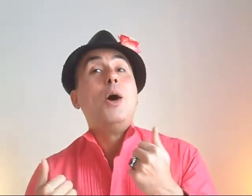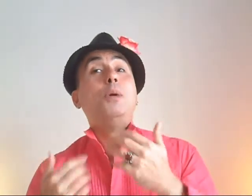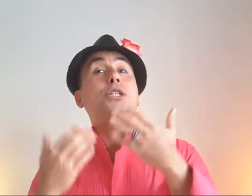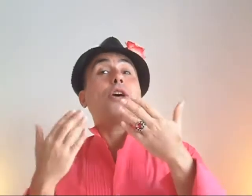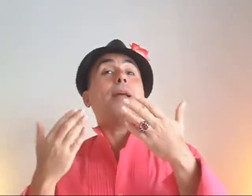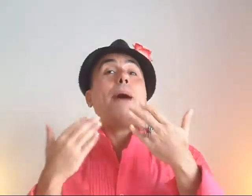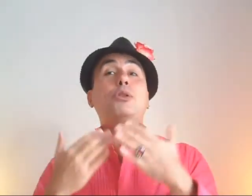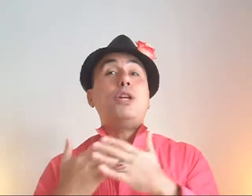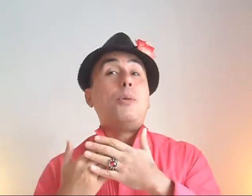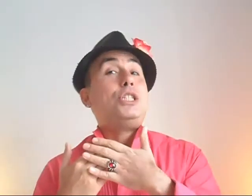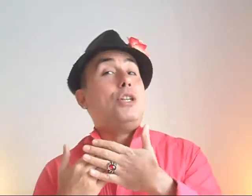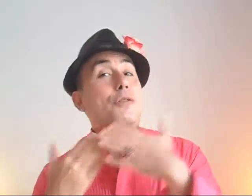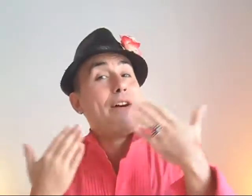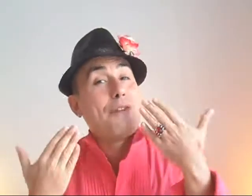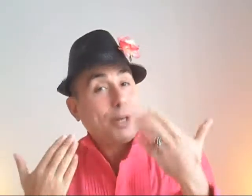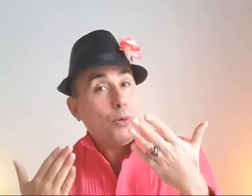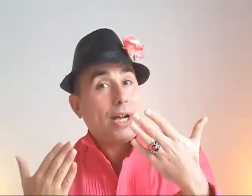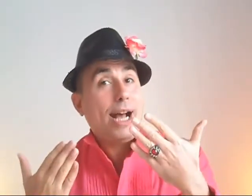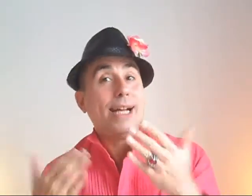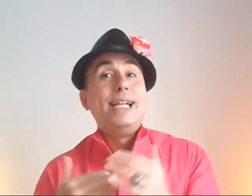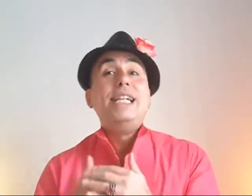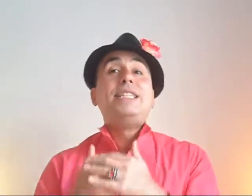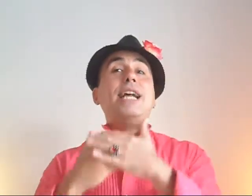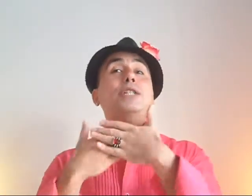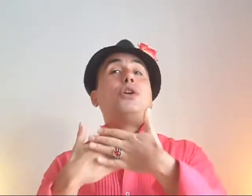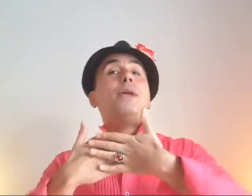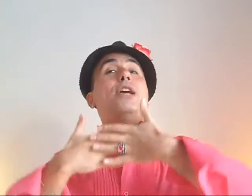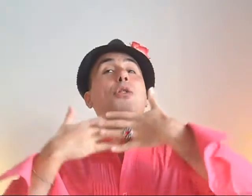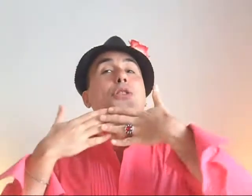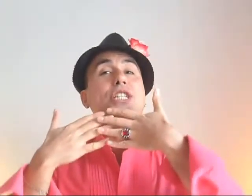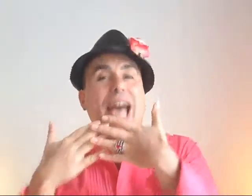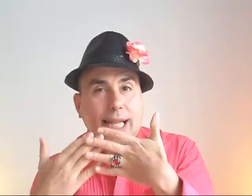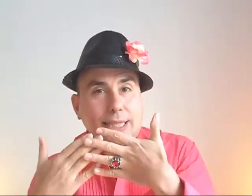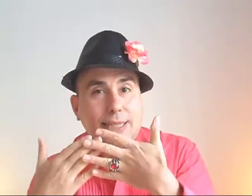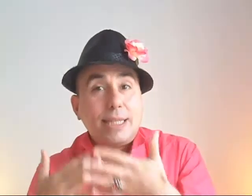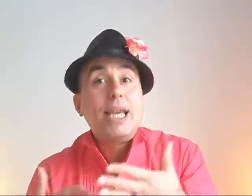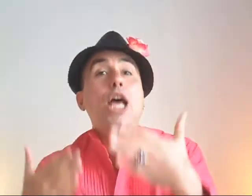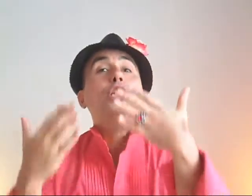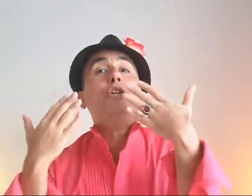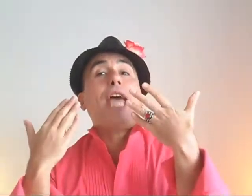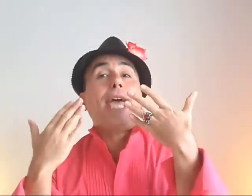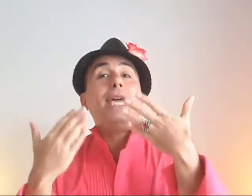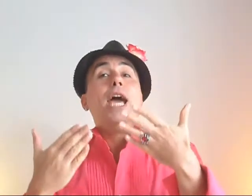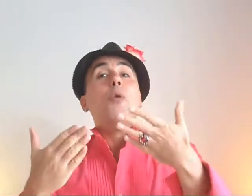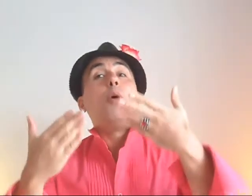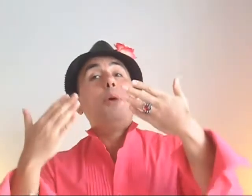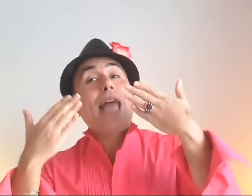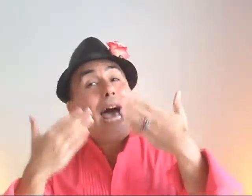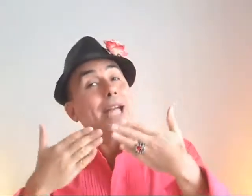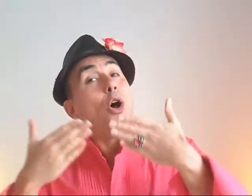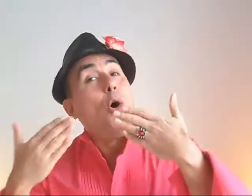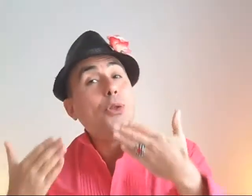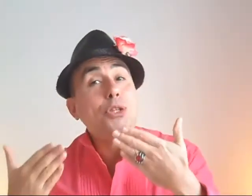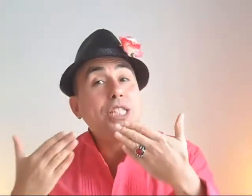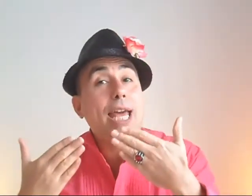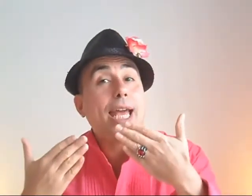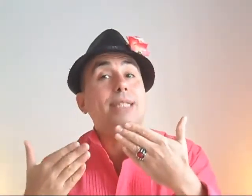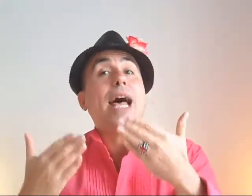we talked about the origin of la farruca, centering on the dance. Today, we will add all the details